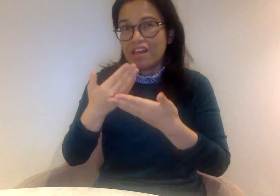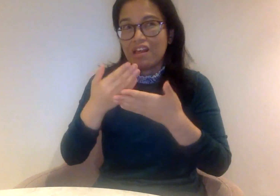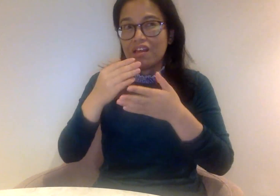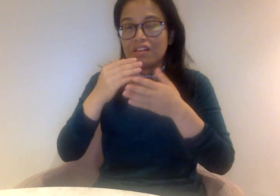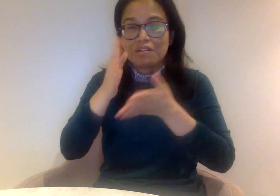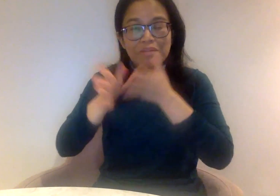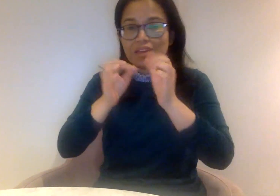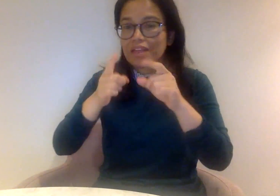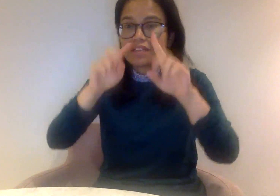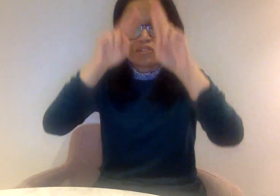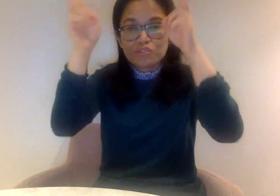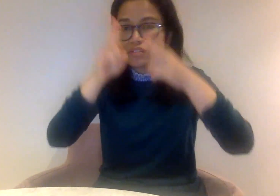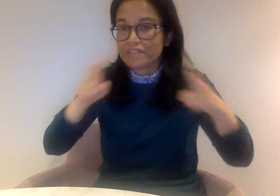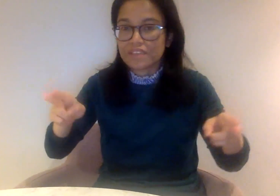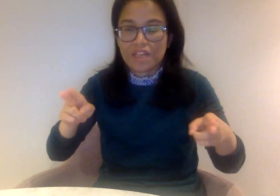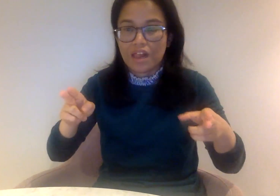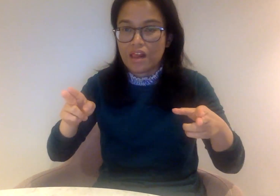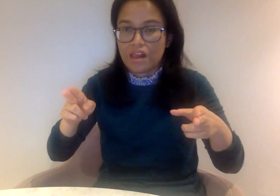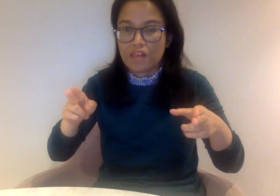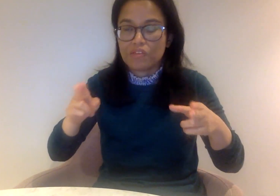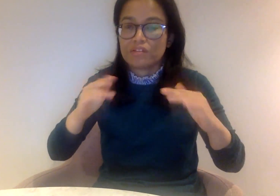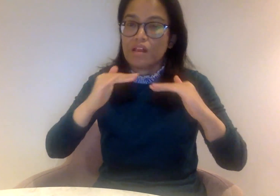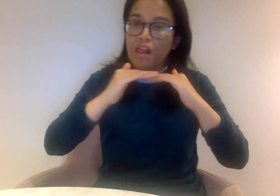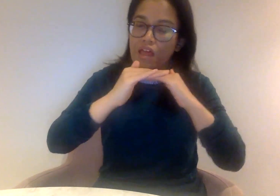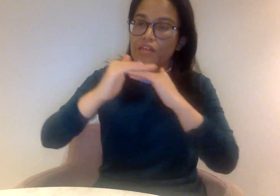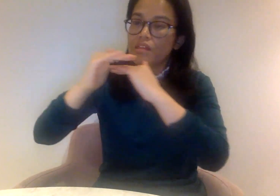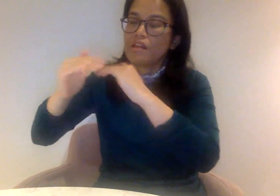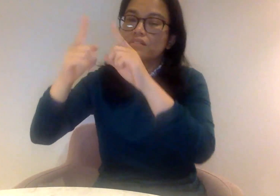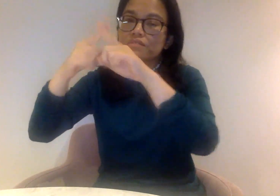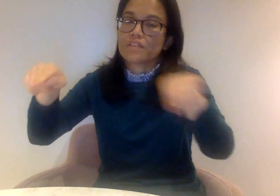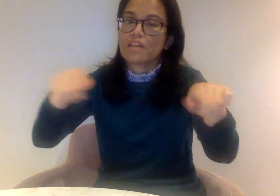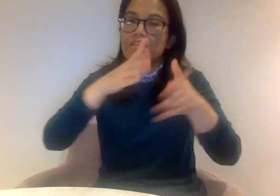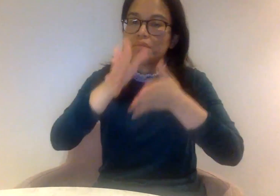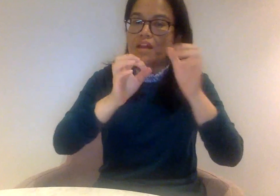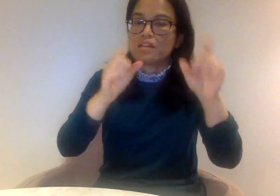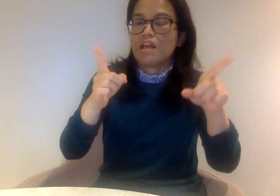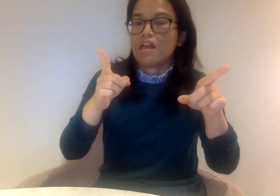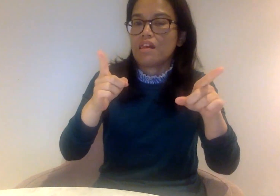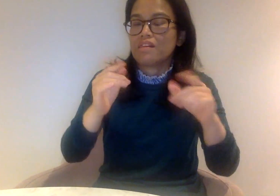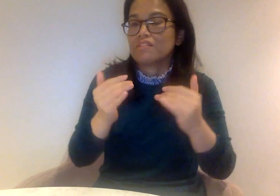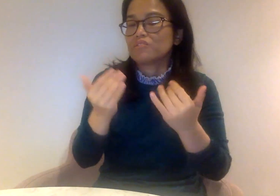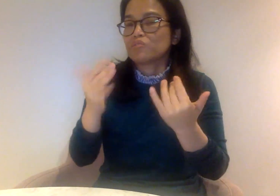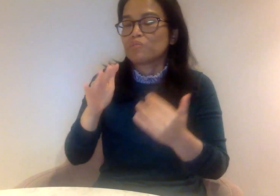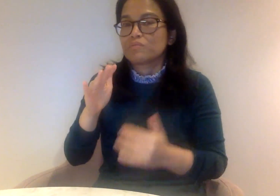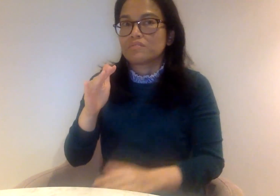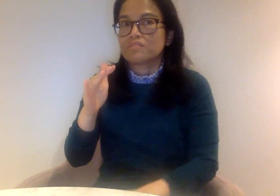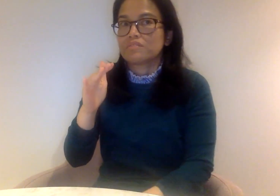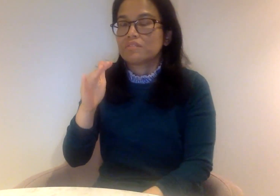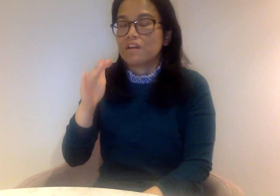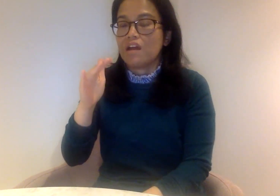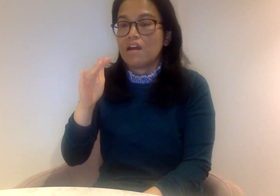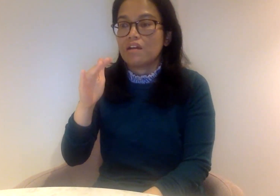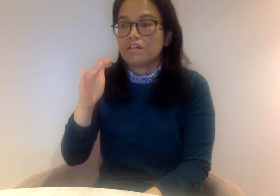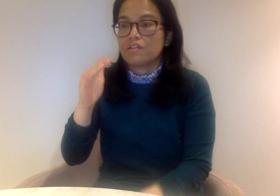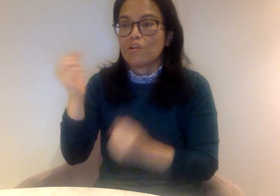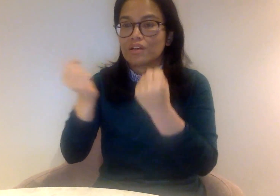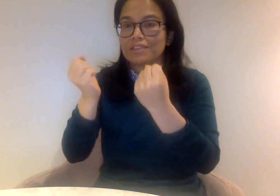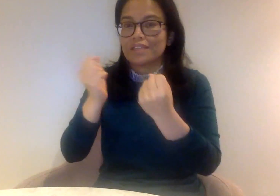sign language interpretation services. So first of all, they need to check which sign language the deaf person would prefer. Is it